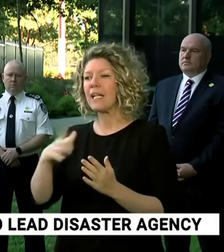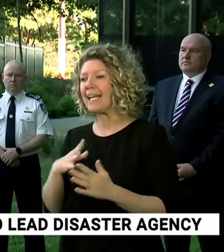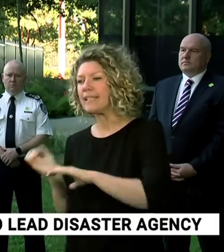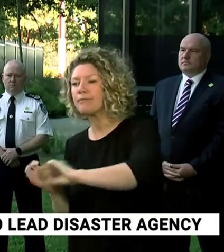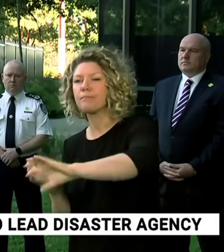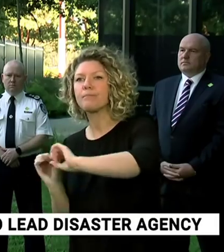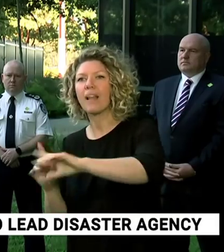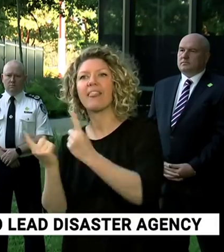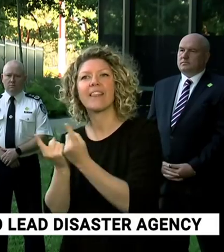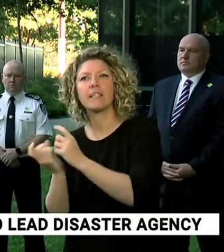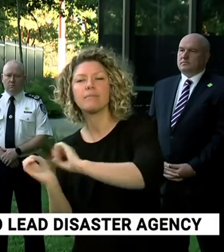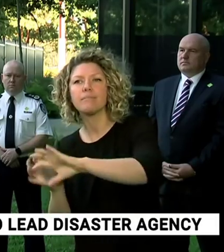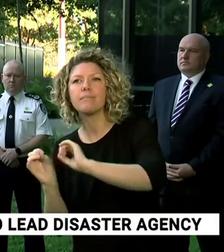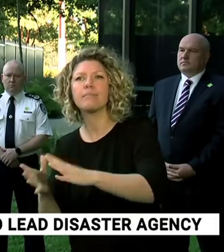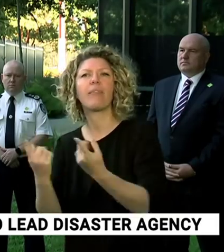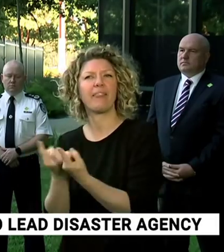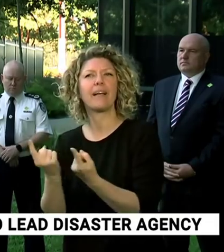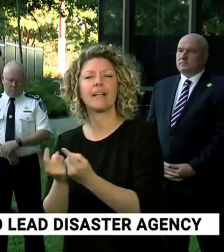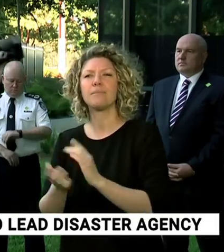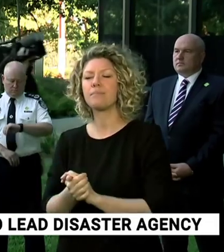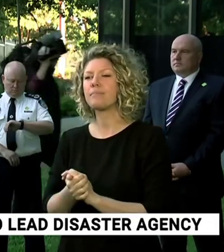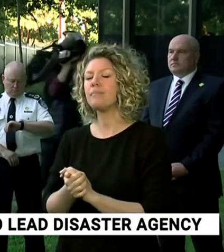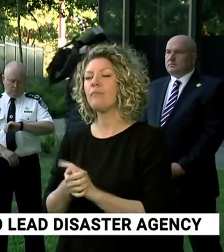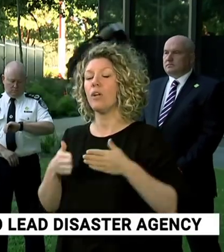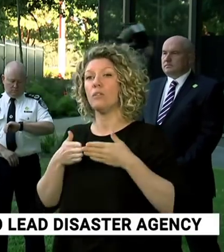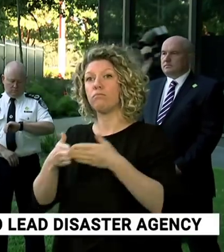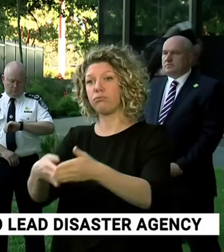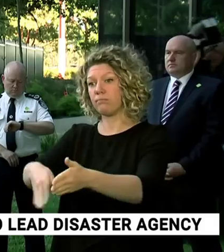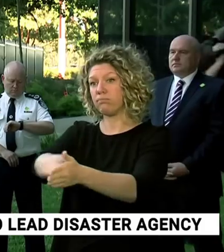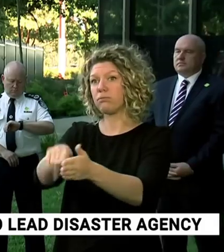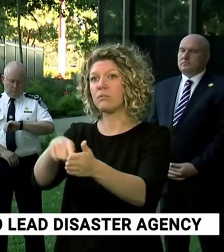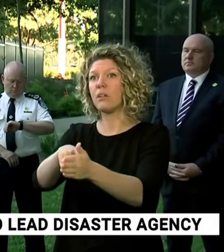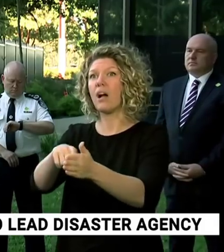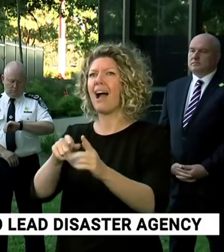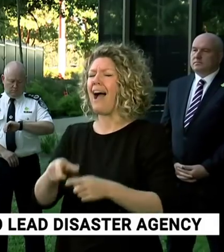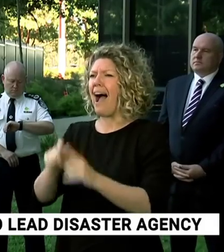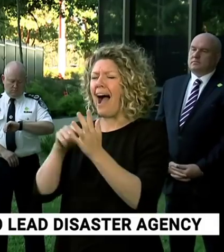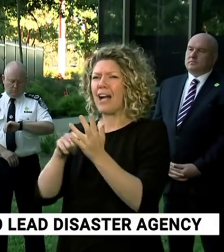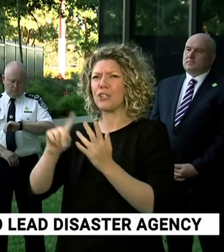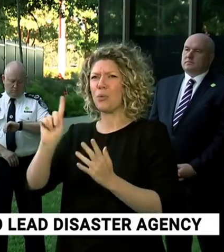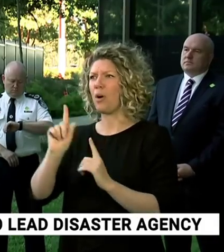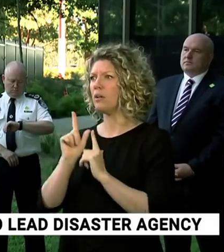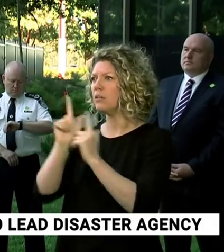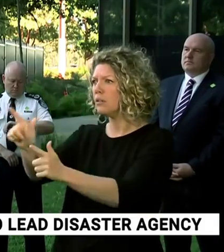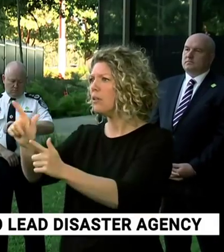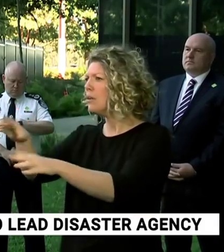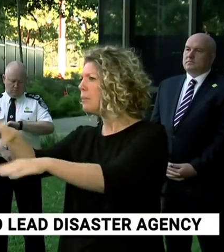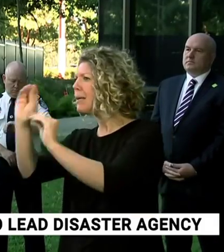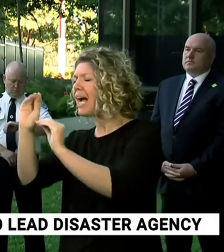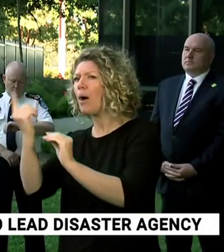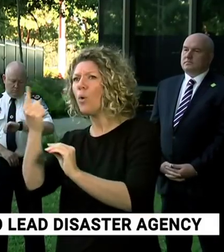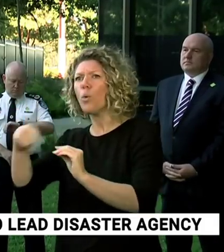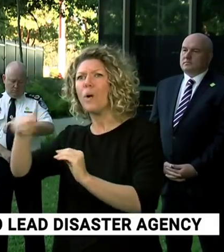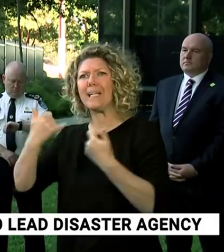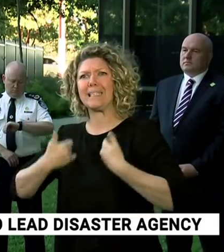need to go on the ship. Taking sick crew passengers off at sea is a complex and dangerous task.